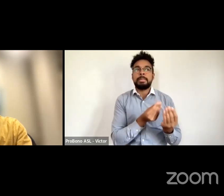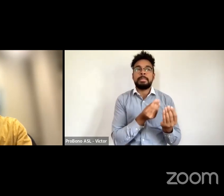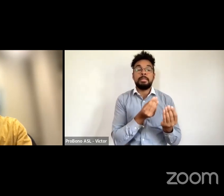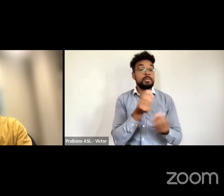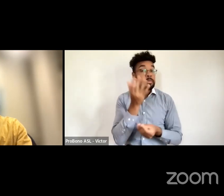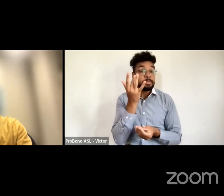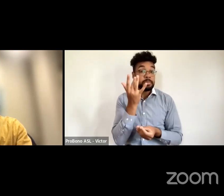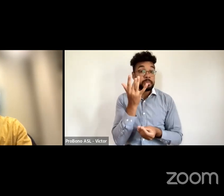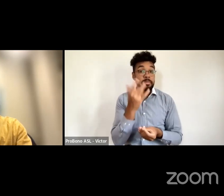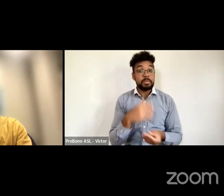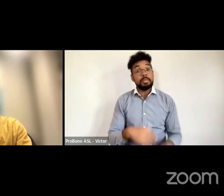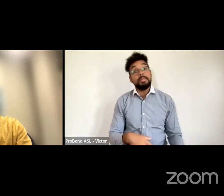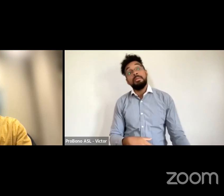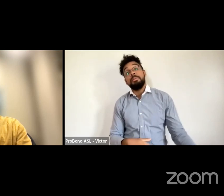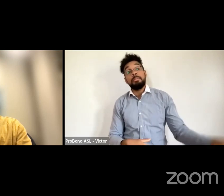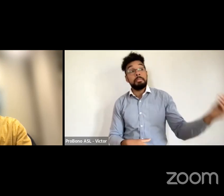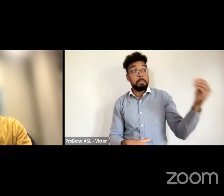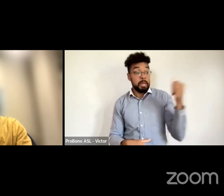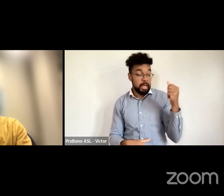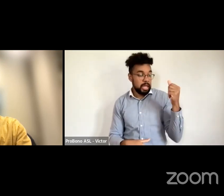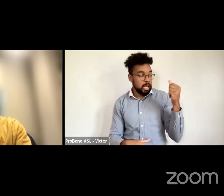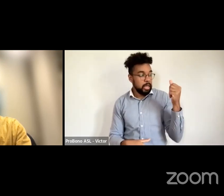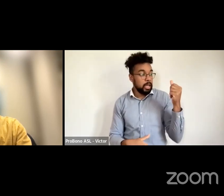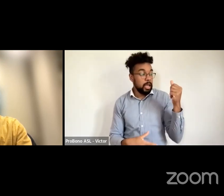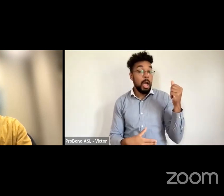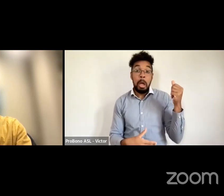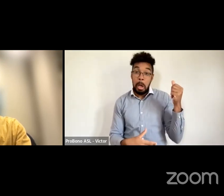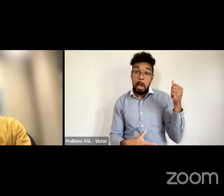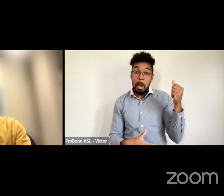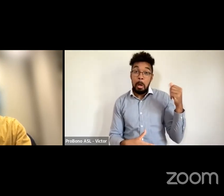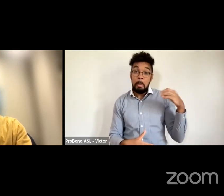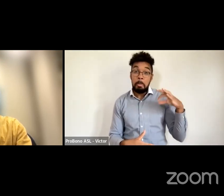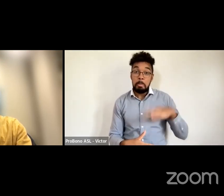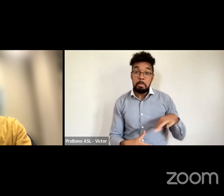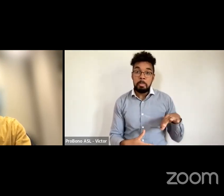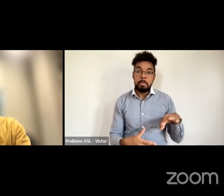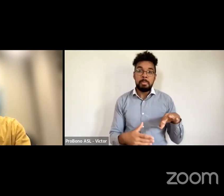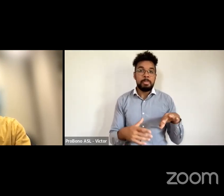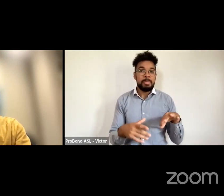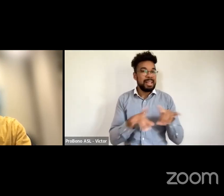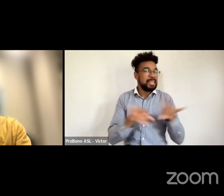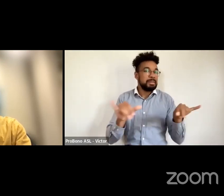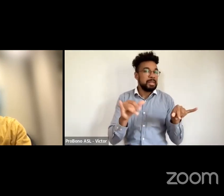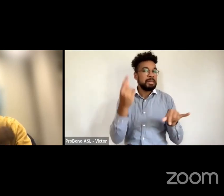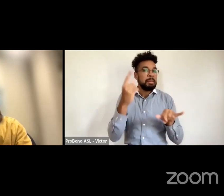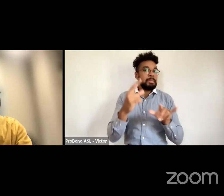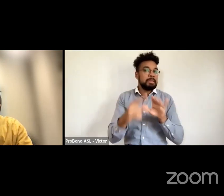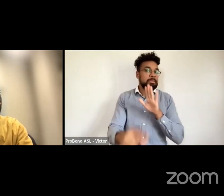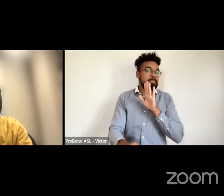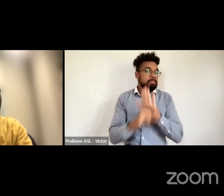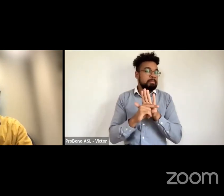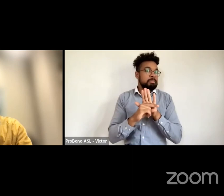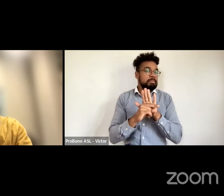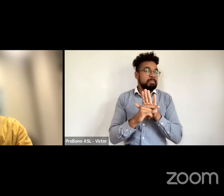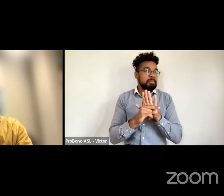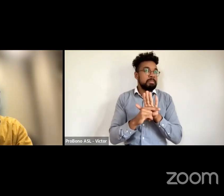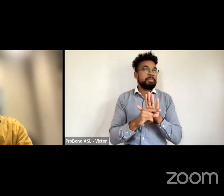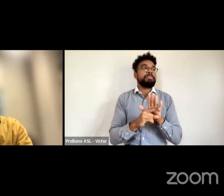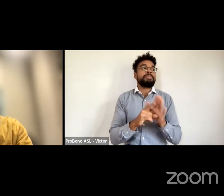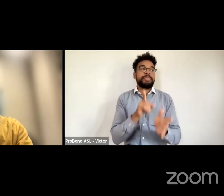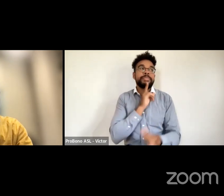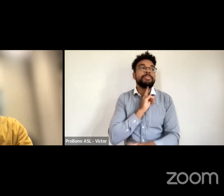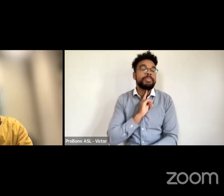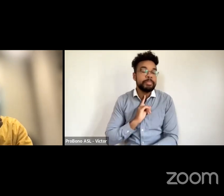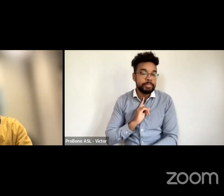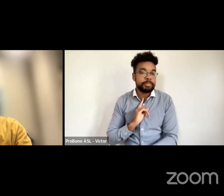finance something comes with it you know so sometimes i'm not even free